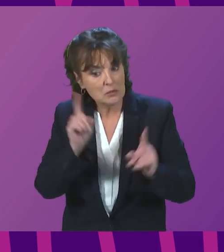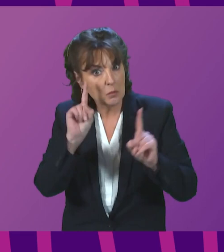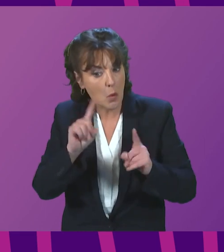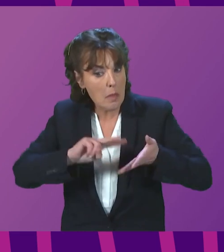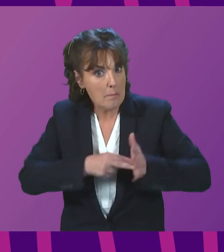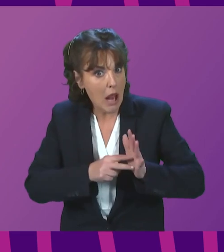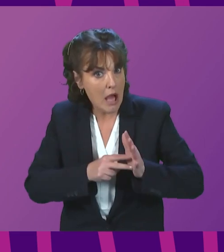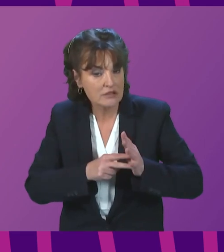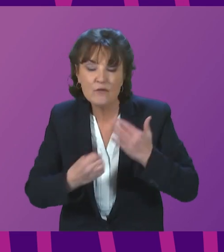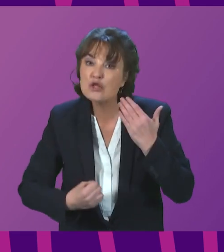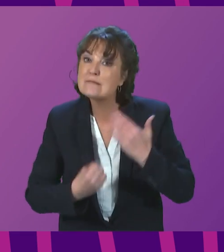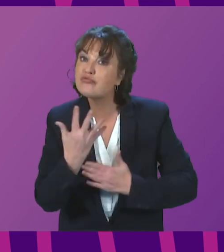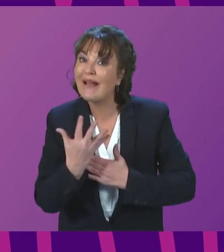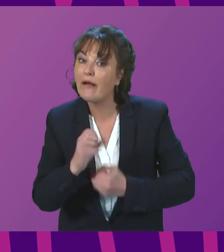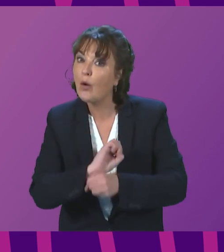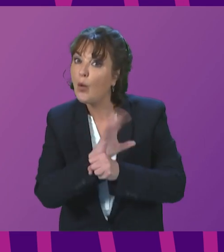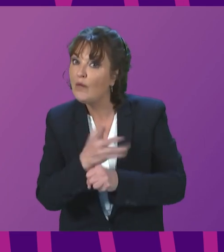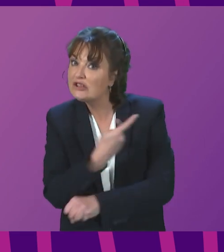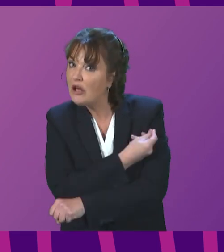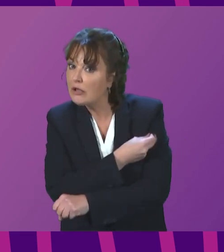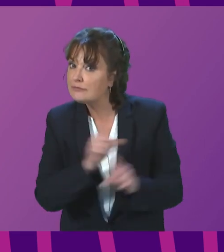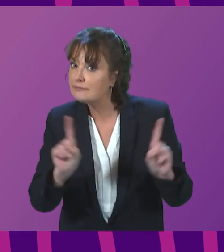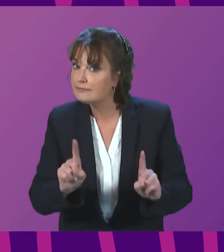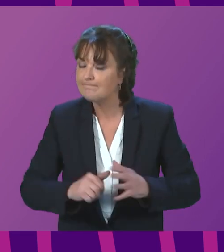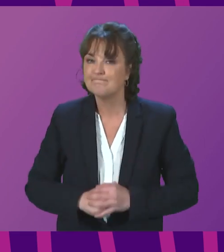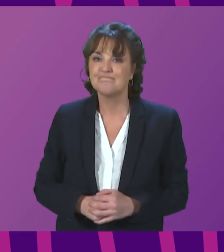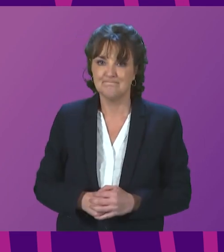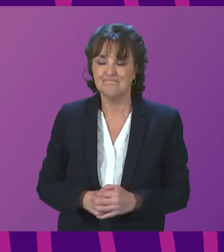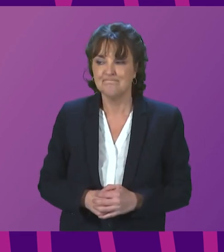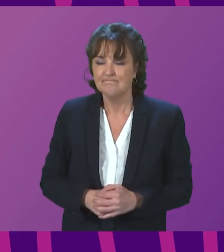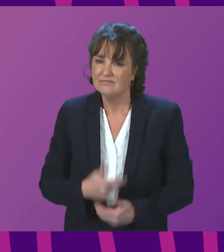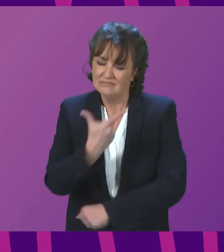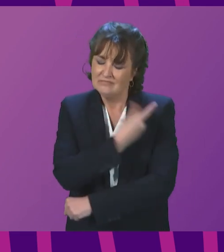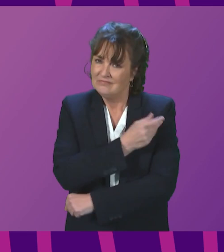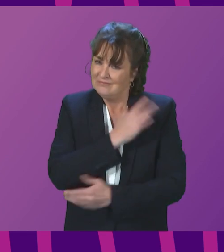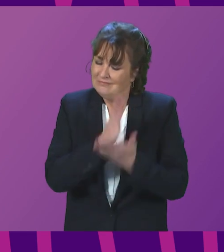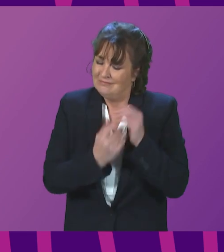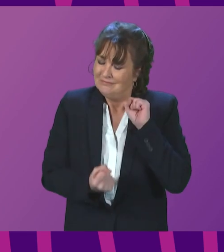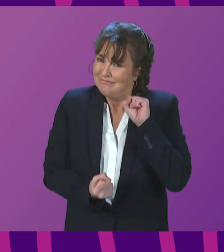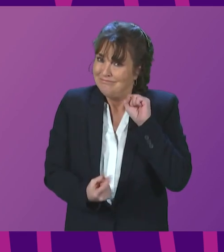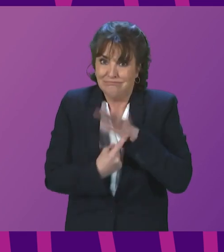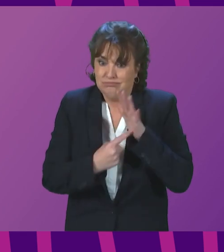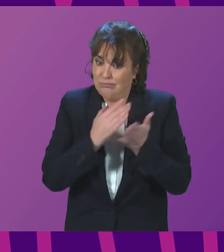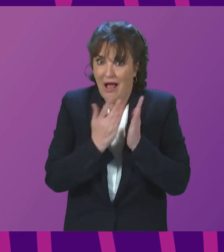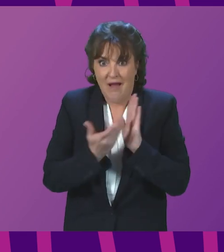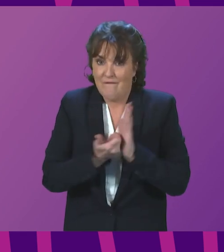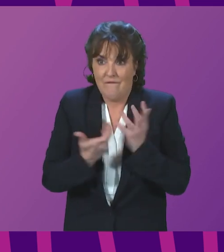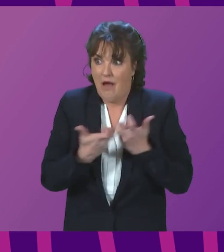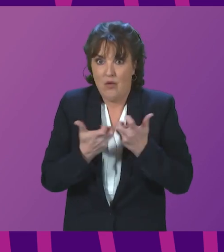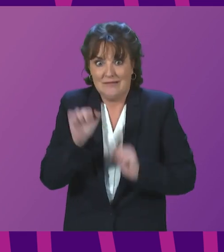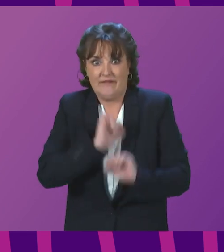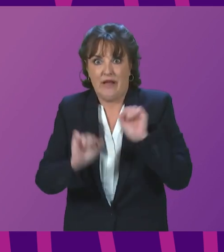boost of vaccine. First Minister. Vaccination remains a critical component in our COVID response. To date,